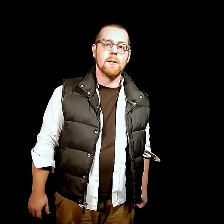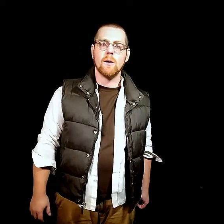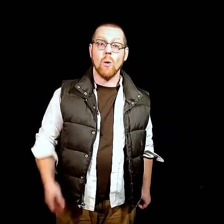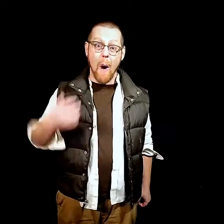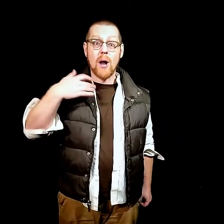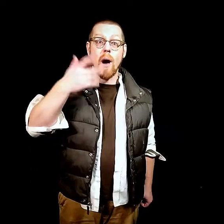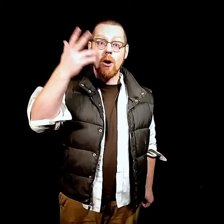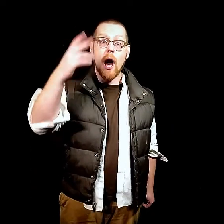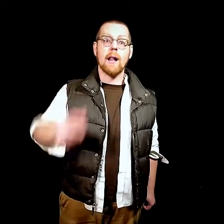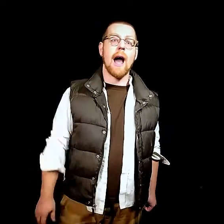Why do I cry aloud?